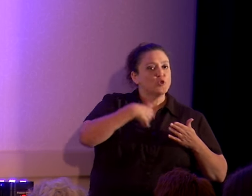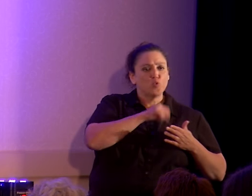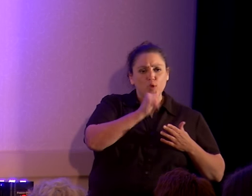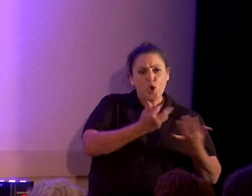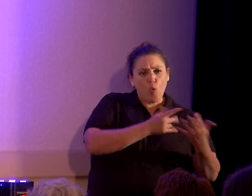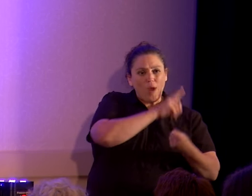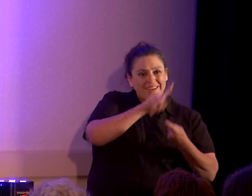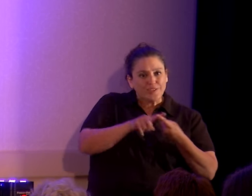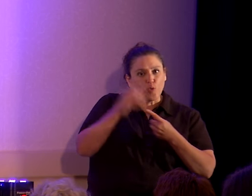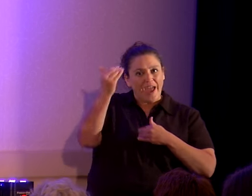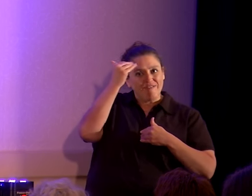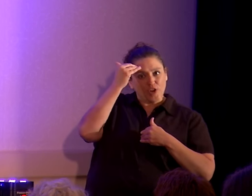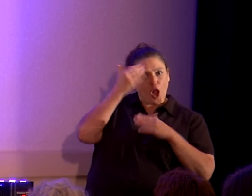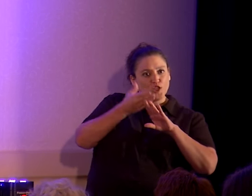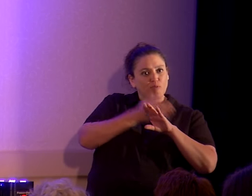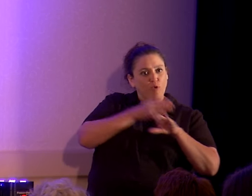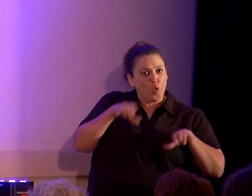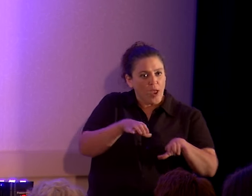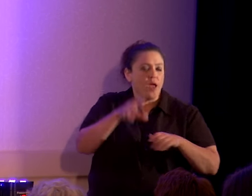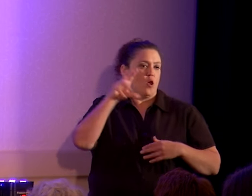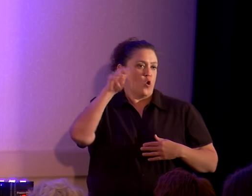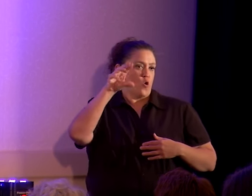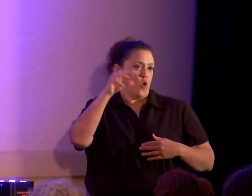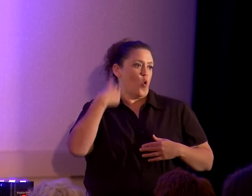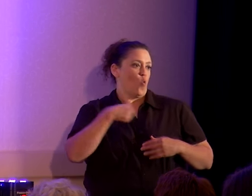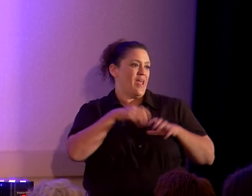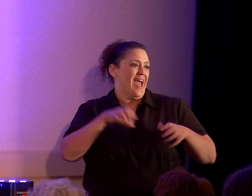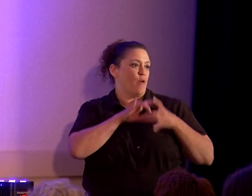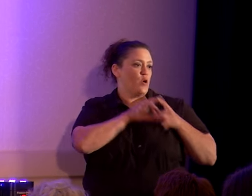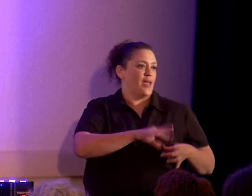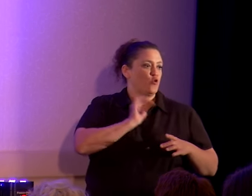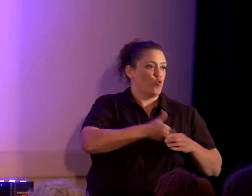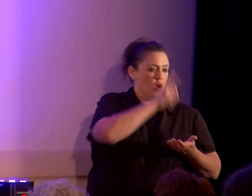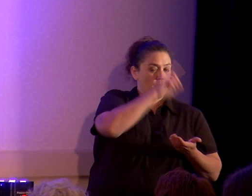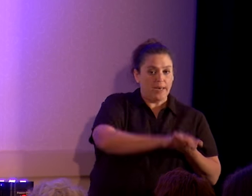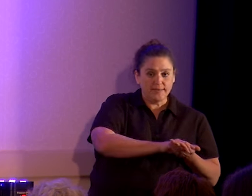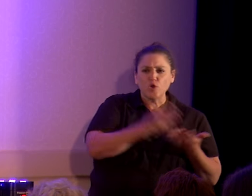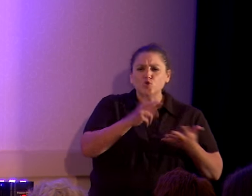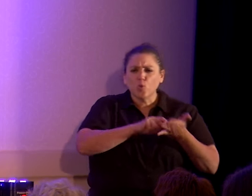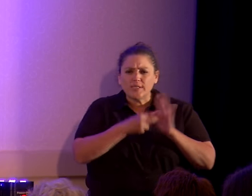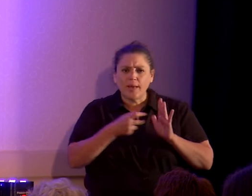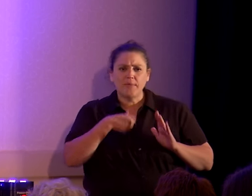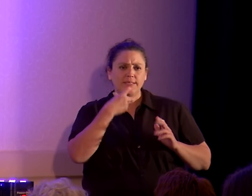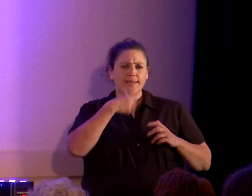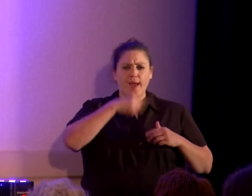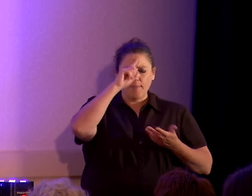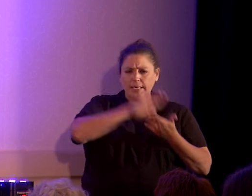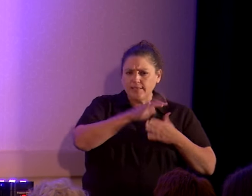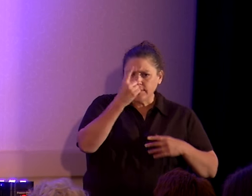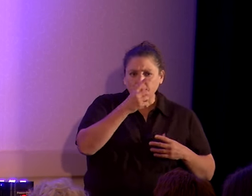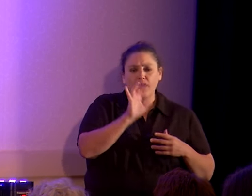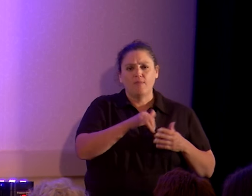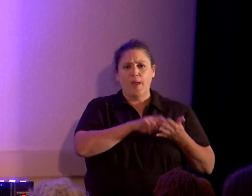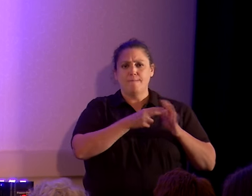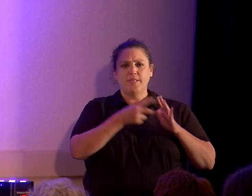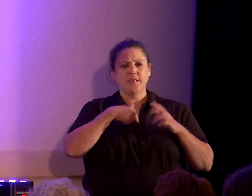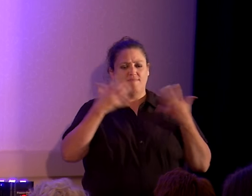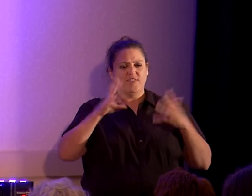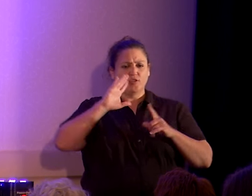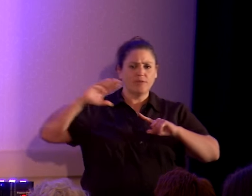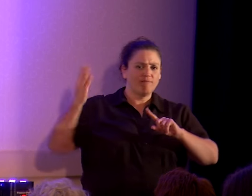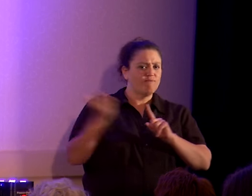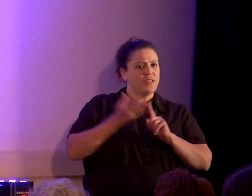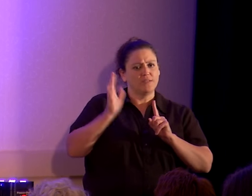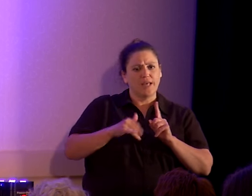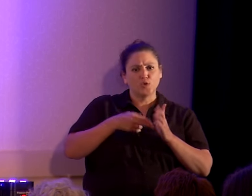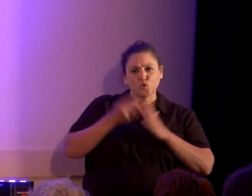we have knowledge to act. We act in accordance with our beliefs. And what does it mean to say I believe something? It means I am convinced that this